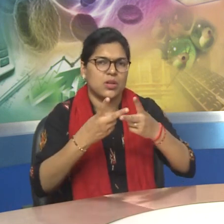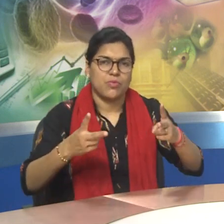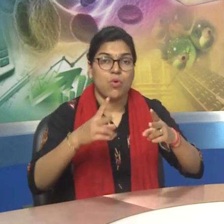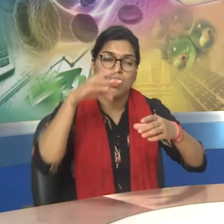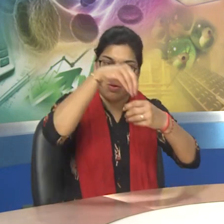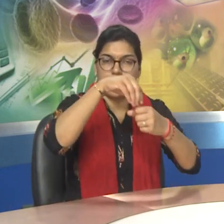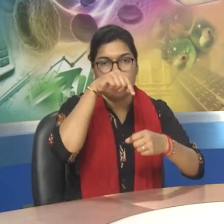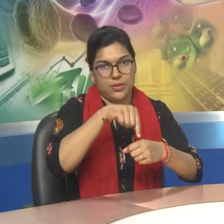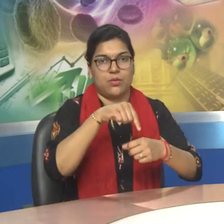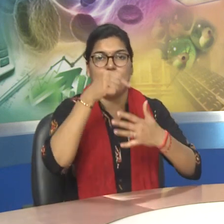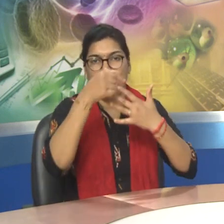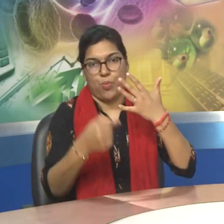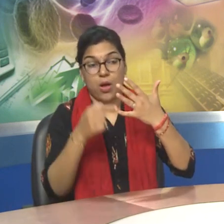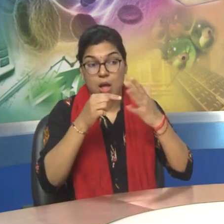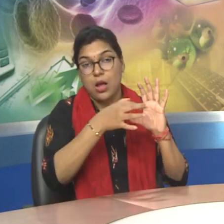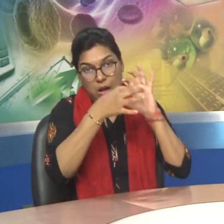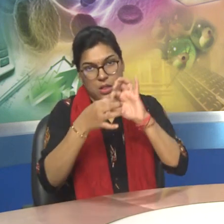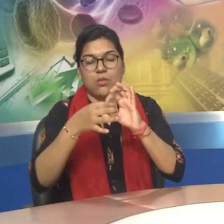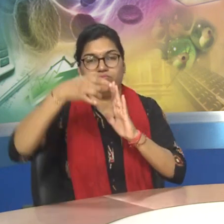So we would be learning in detail in further slides.